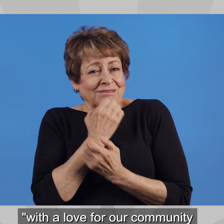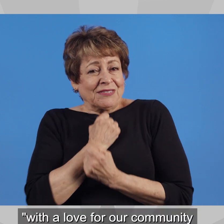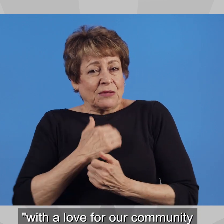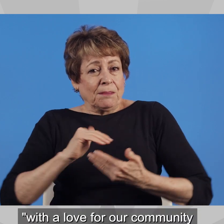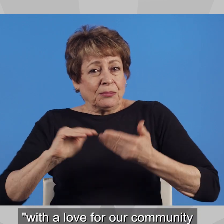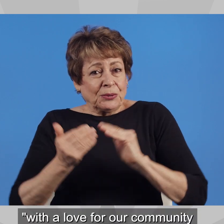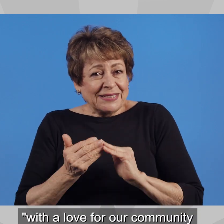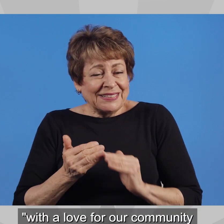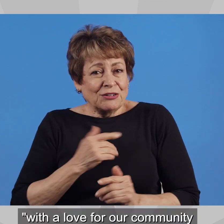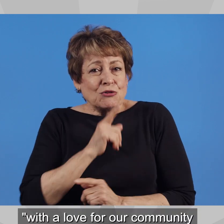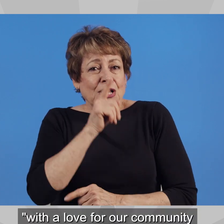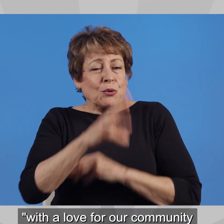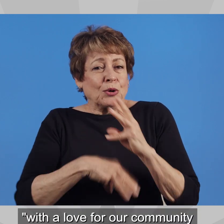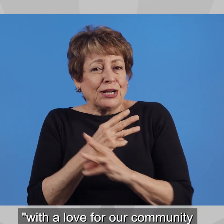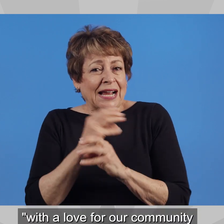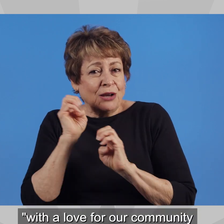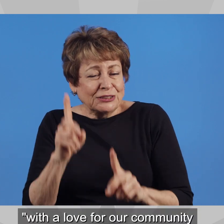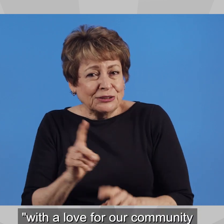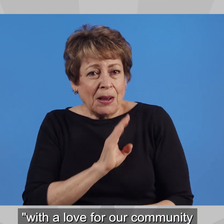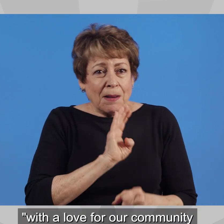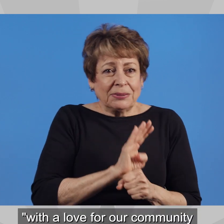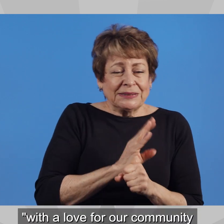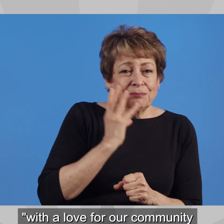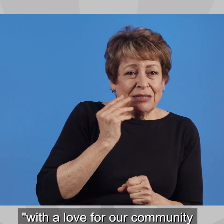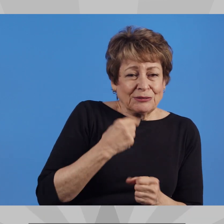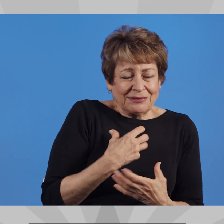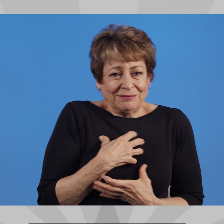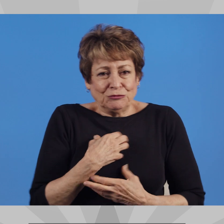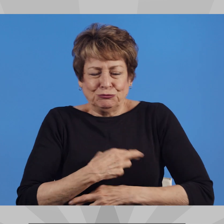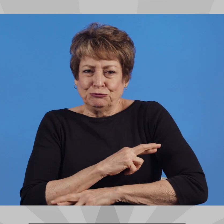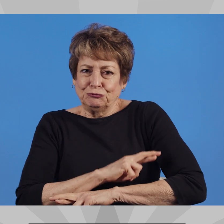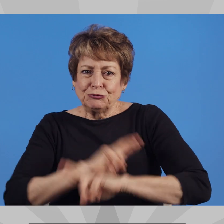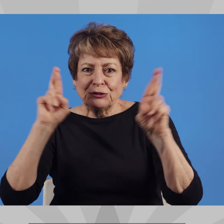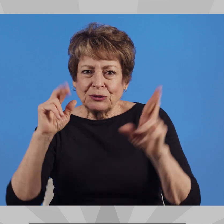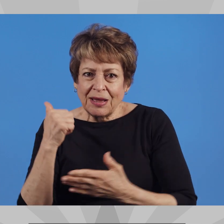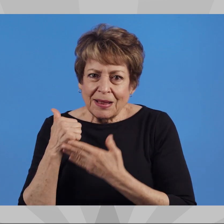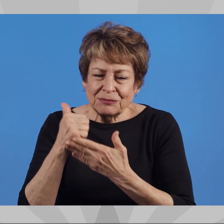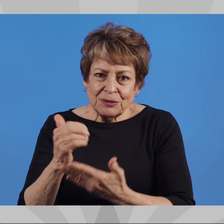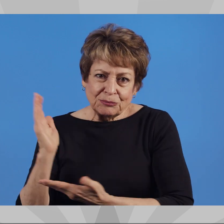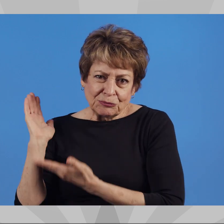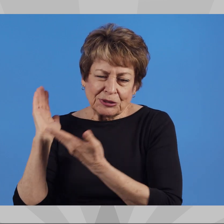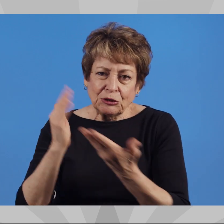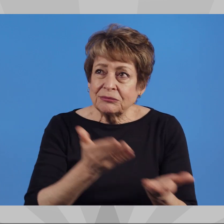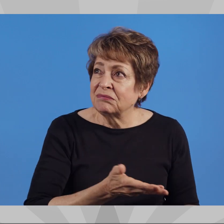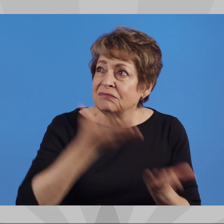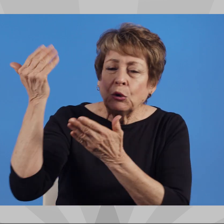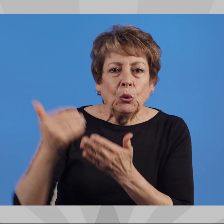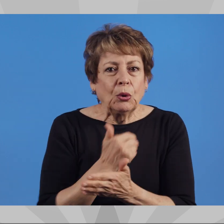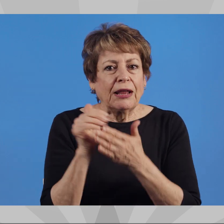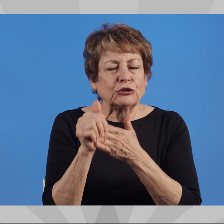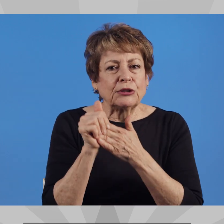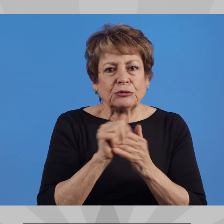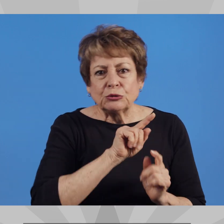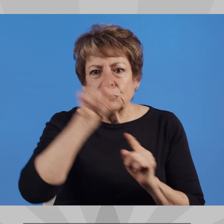With a love for our community and real-world education and business experience, I am ready to help bring new